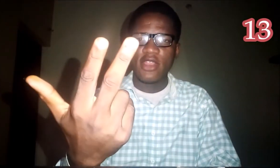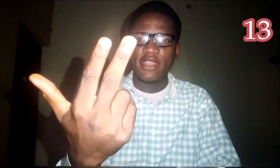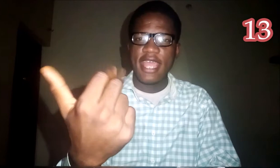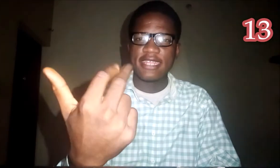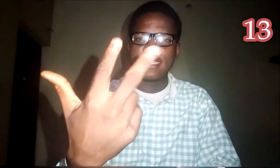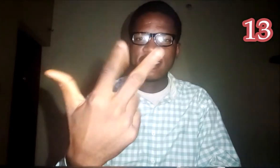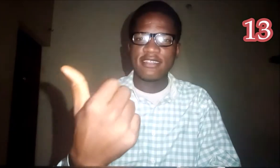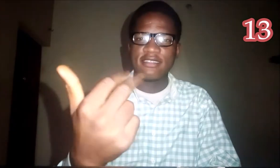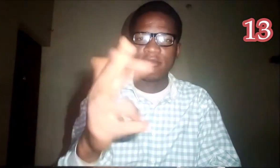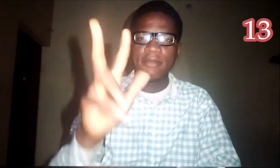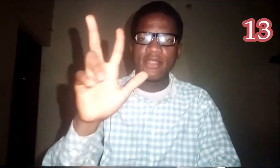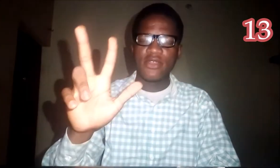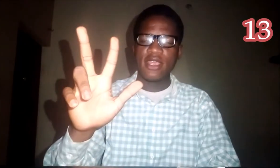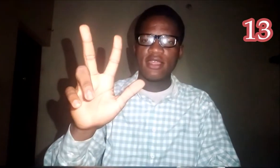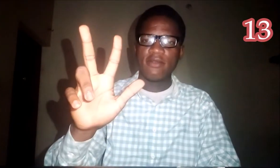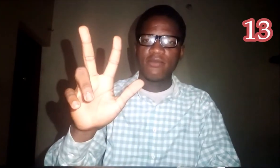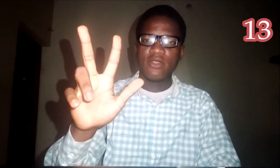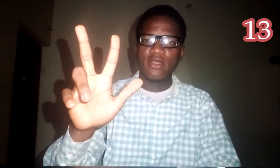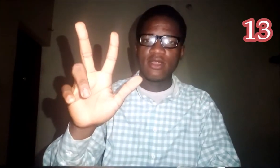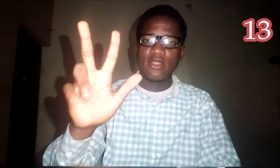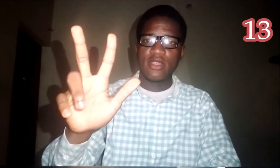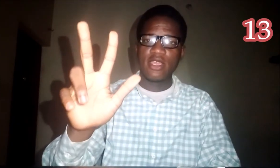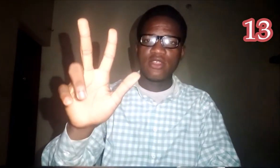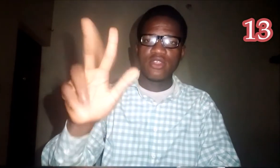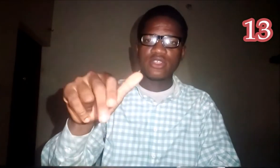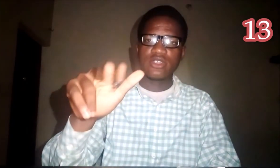Thirteen. Remember the three. Three. just.